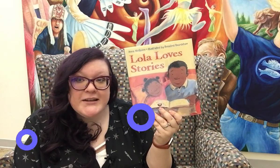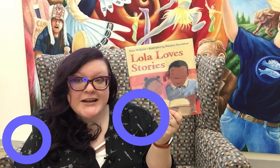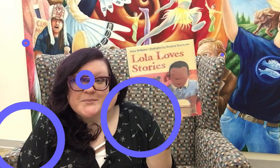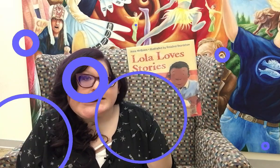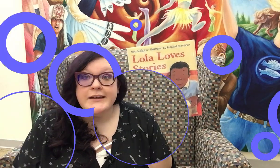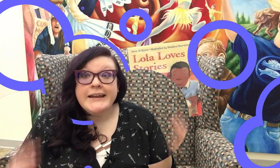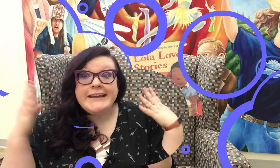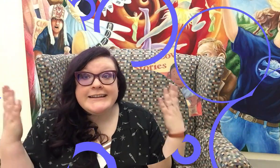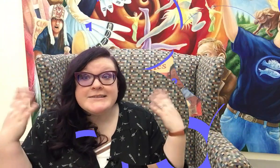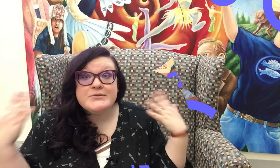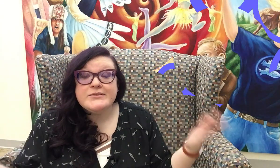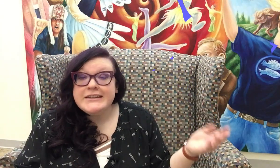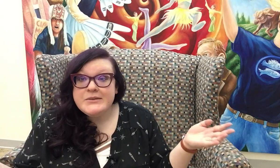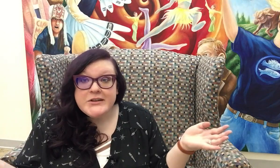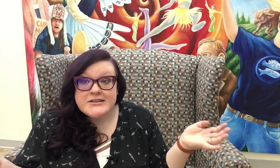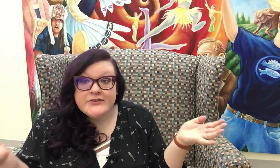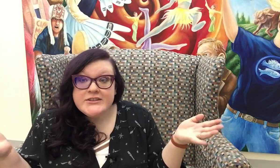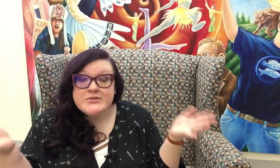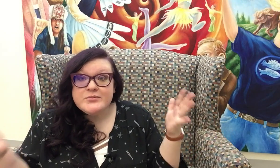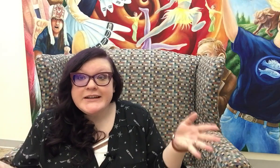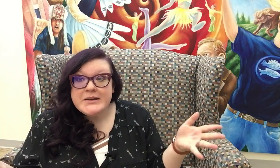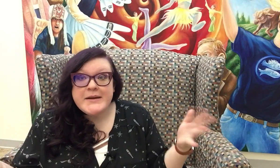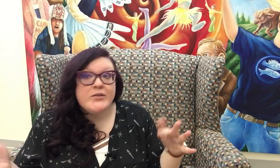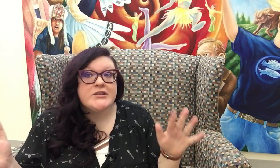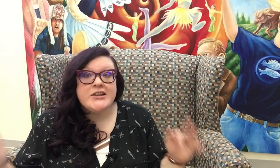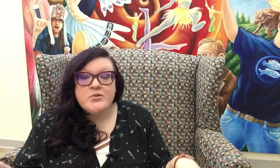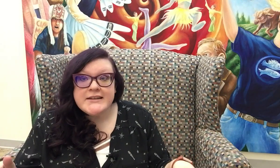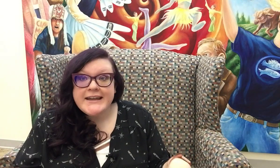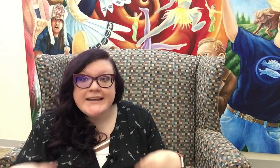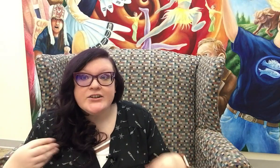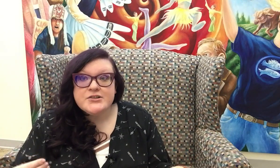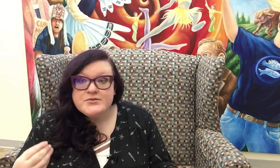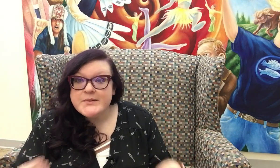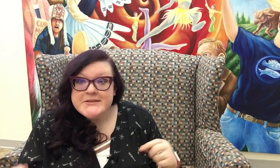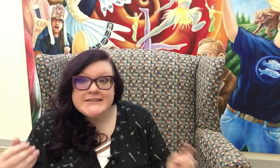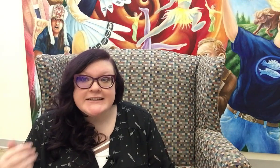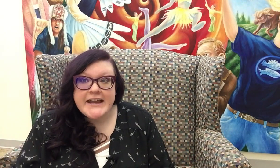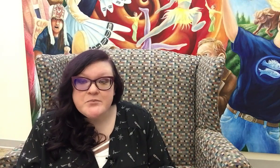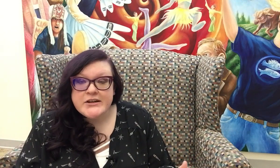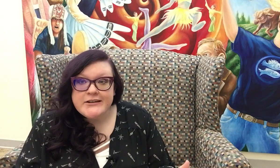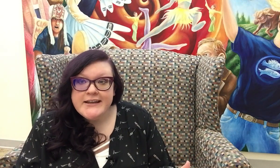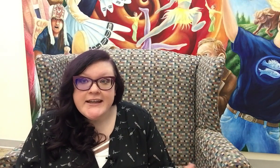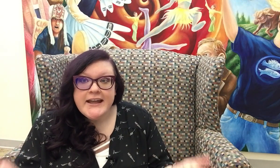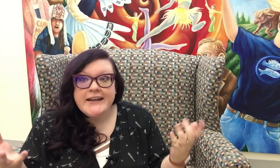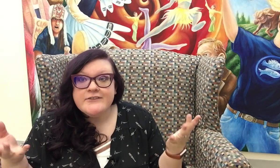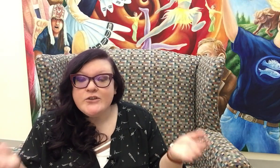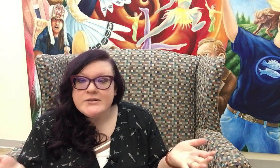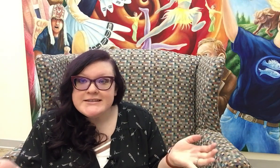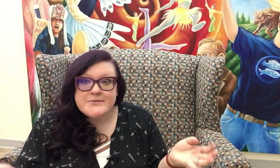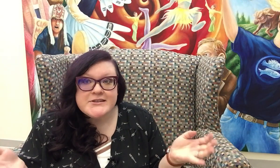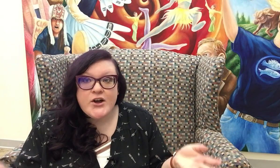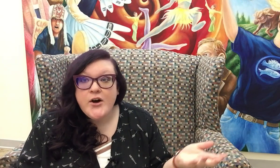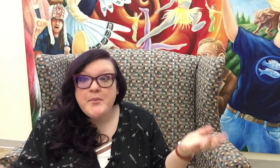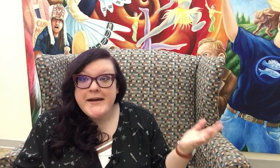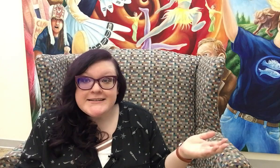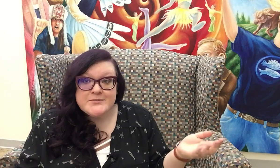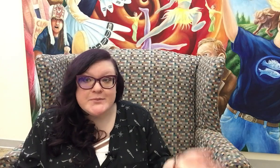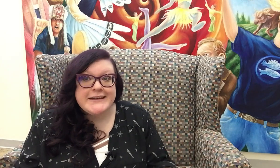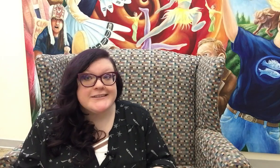copy. It is really wonderful to read about Lola and her trip to the library. And of course, that was all possible because